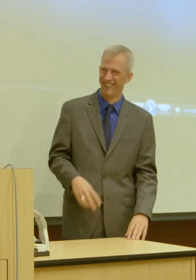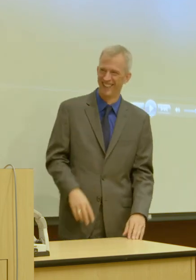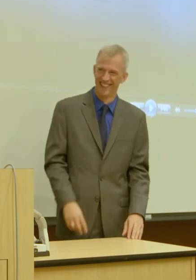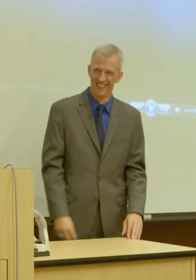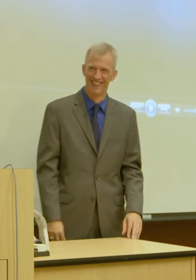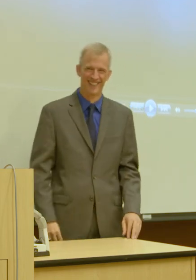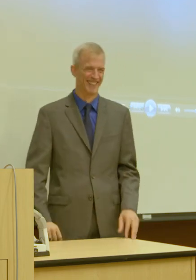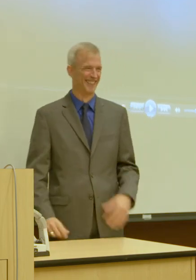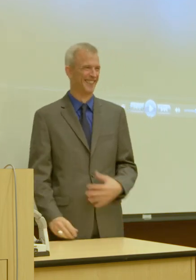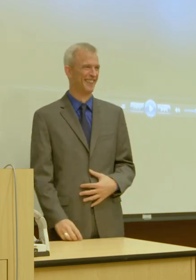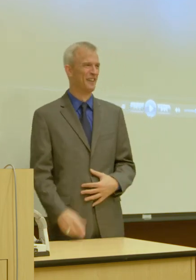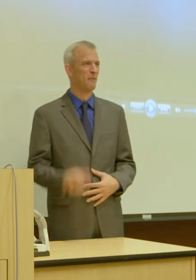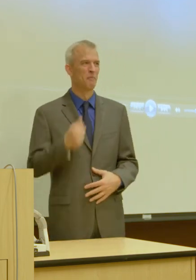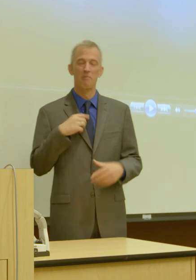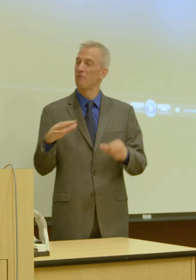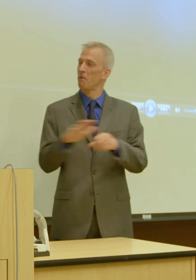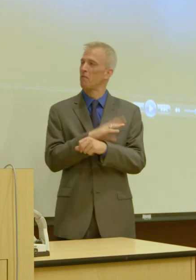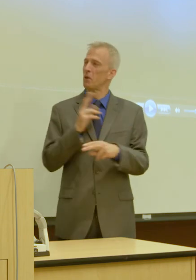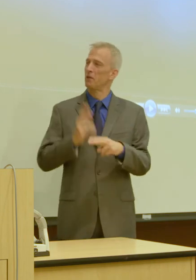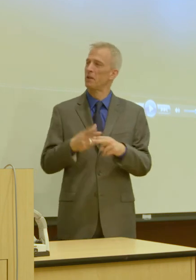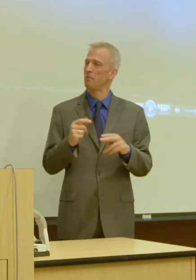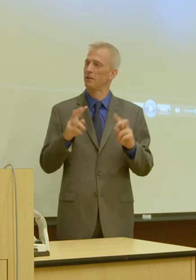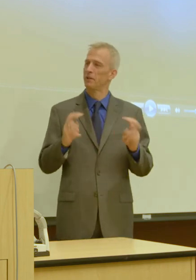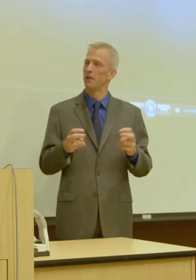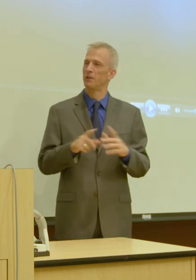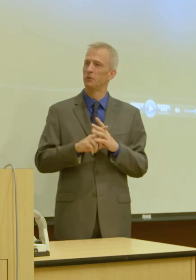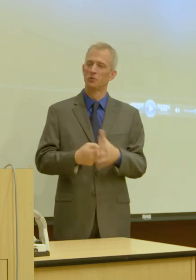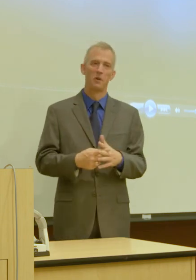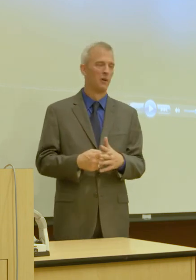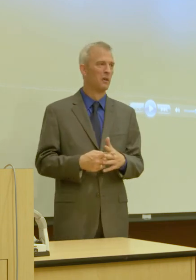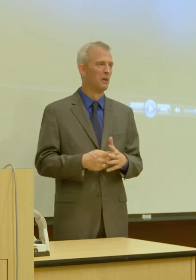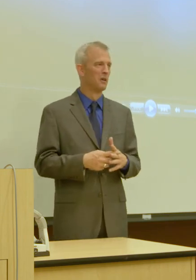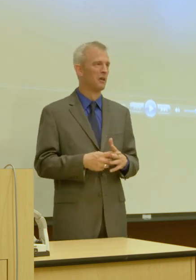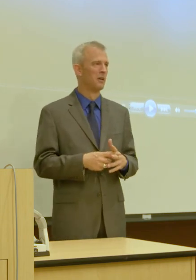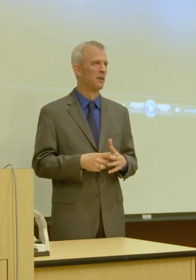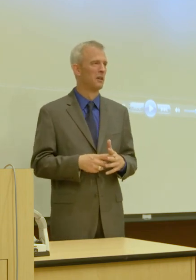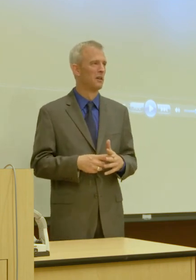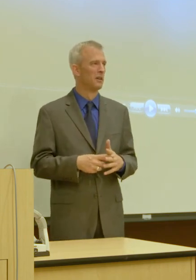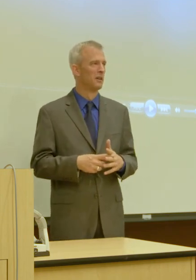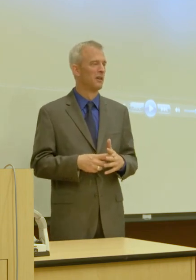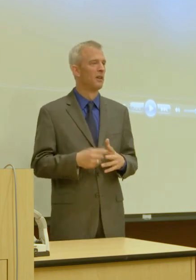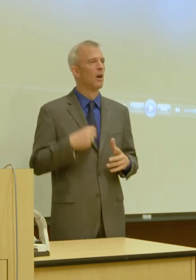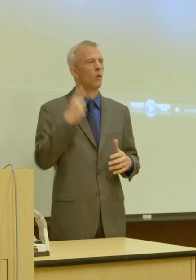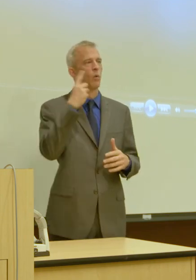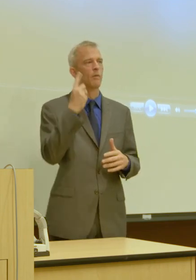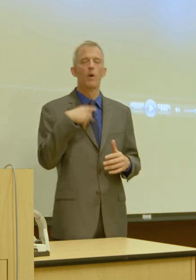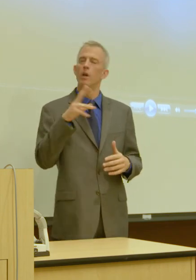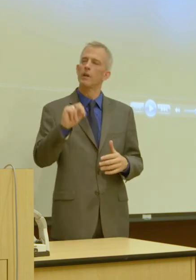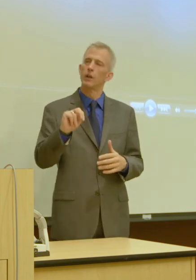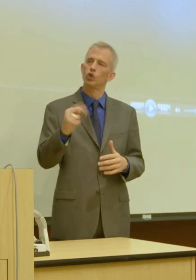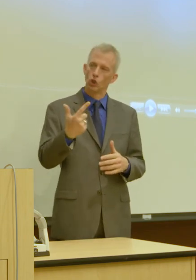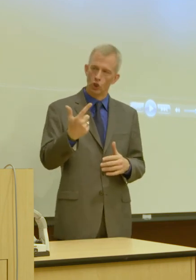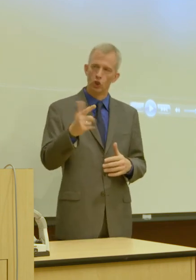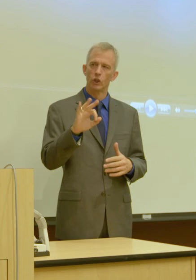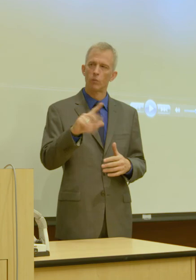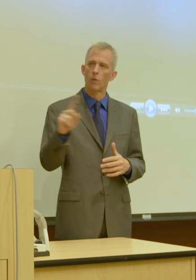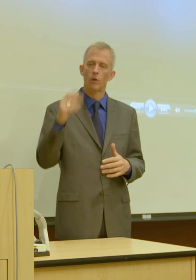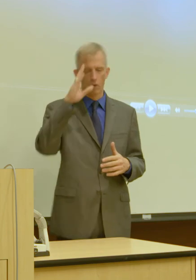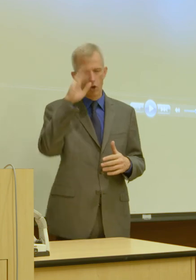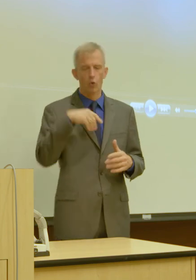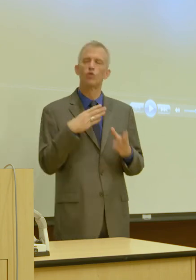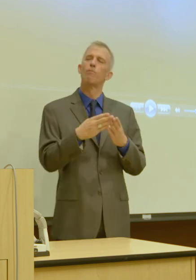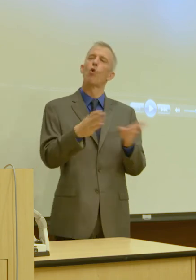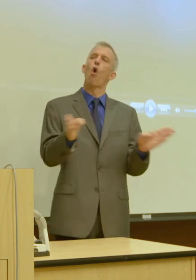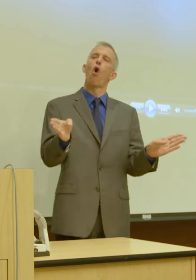please give me your full name and title to start. And then I was wondering also about Next Generation 9-1-1. know that's a broader policy